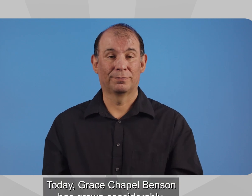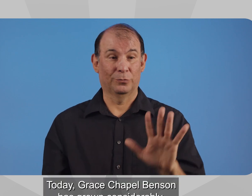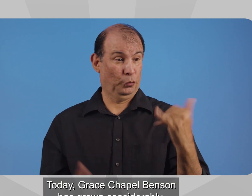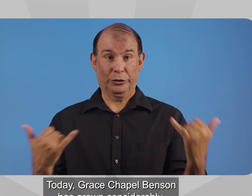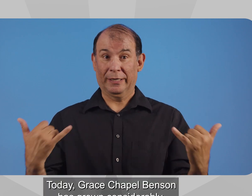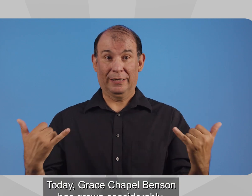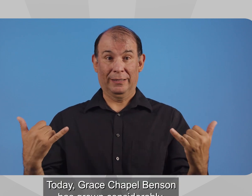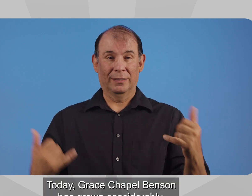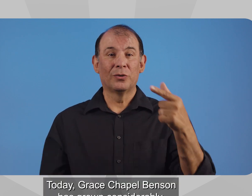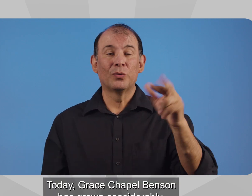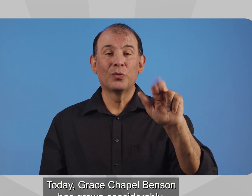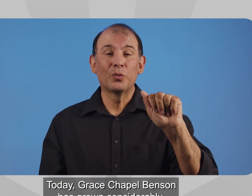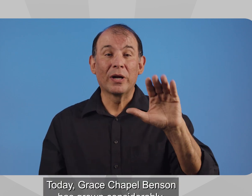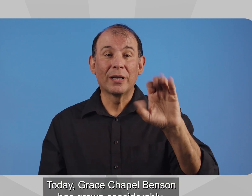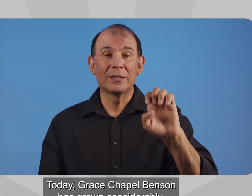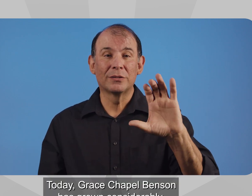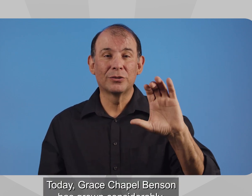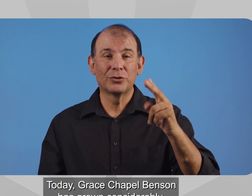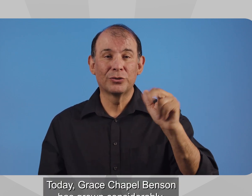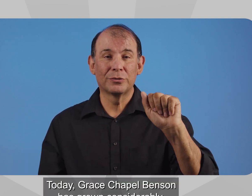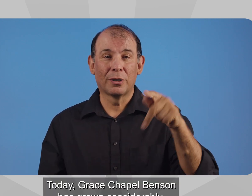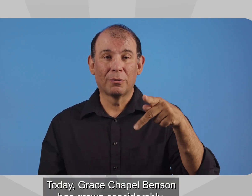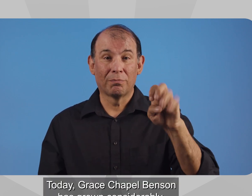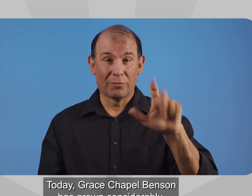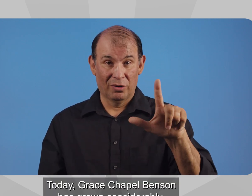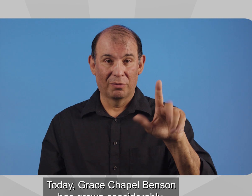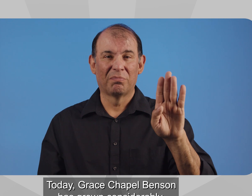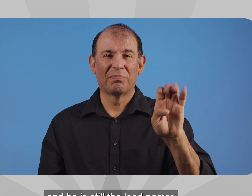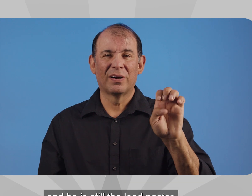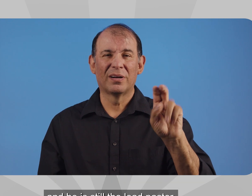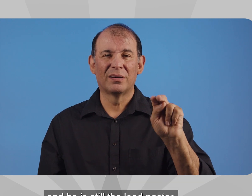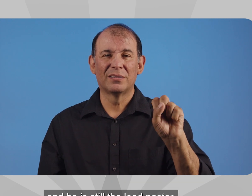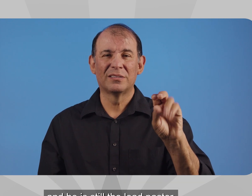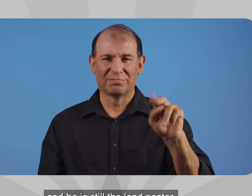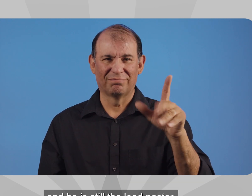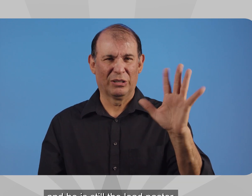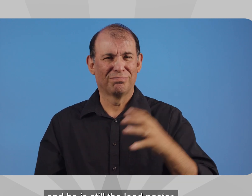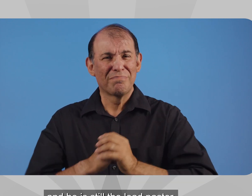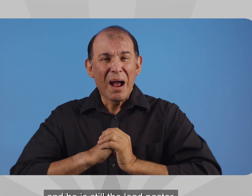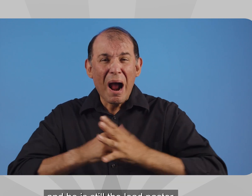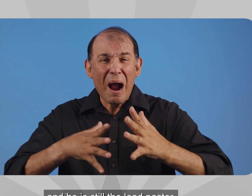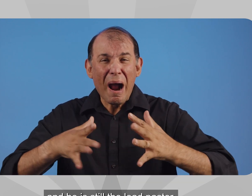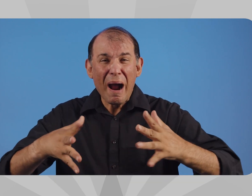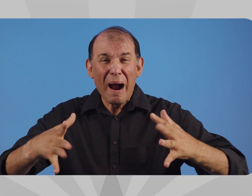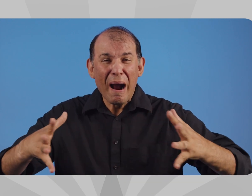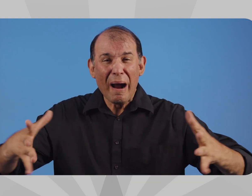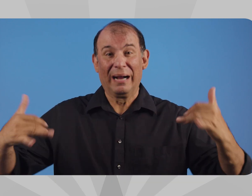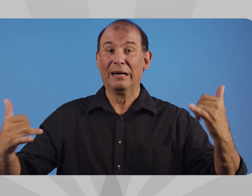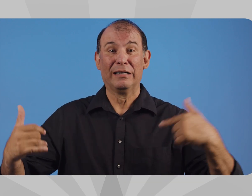Today, Grace Chapel. Benson has grown considerably and he is still the lead pastor.